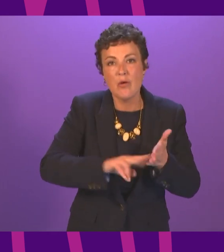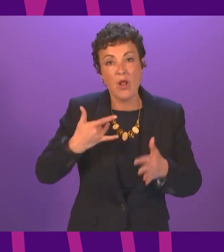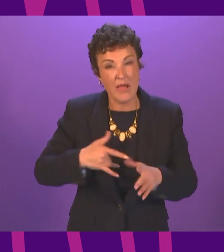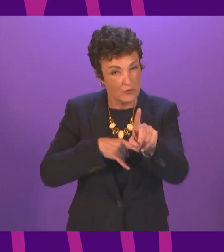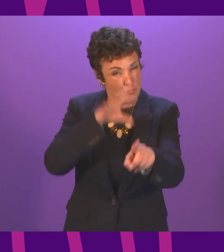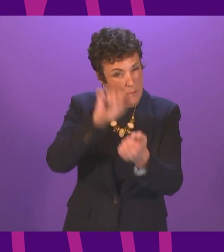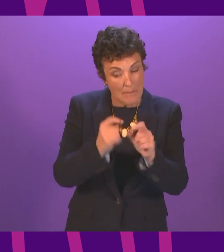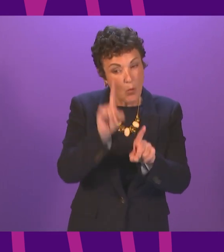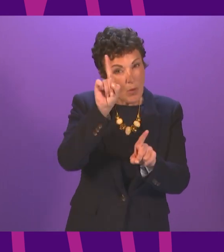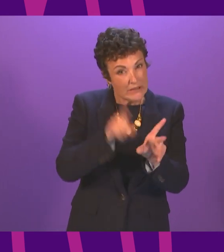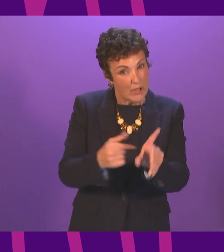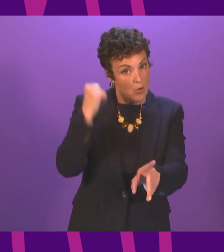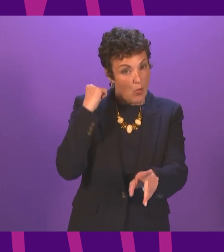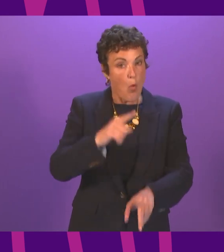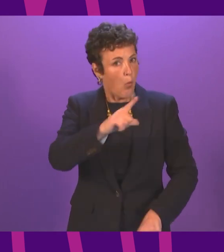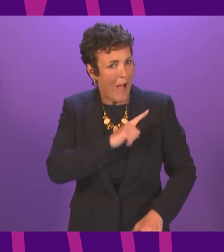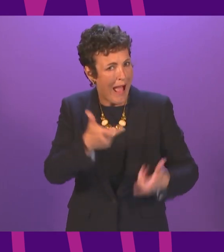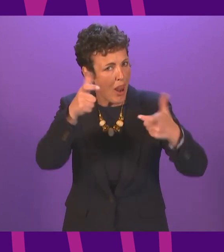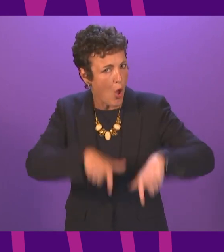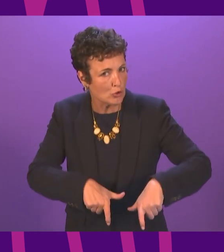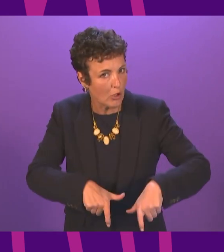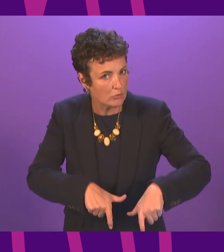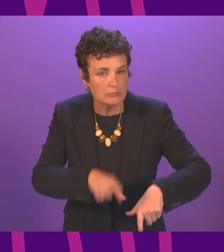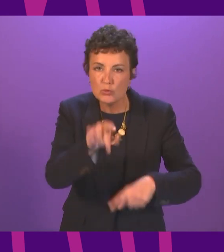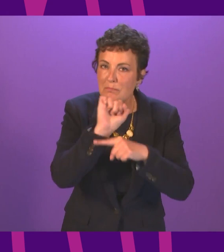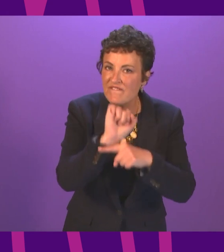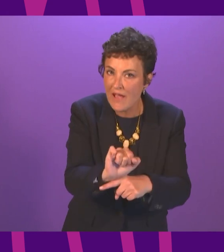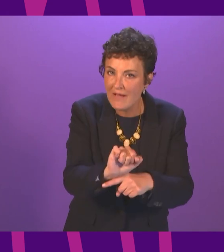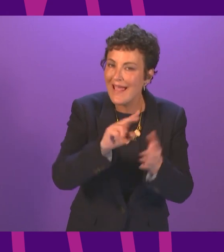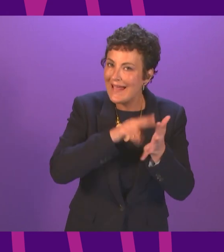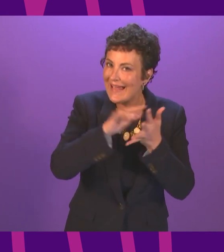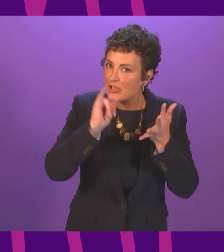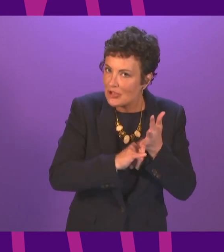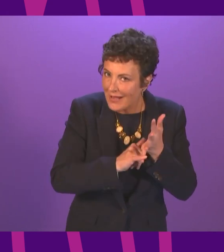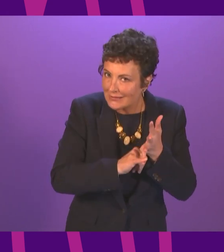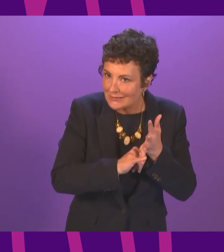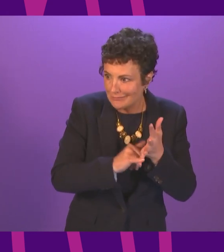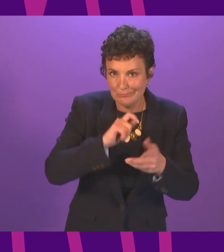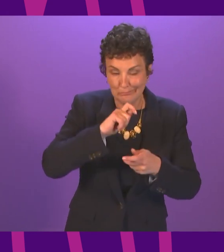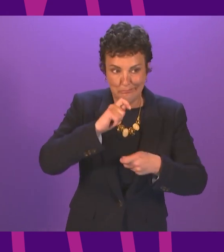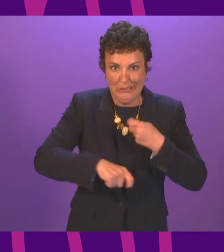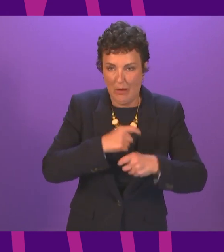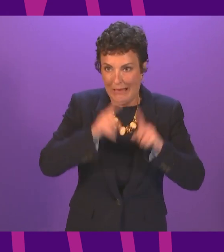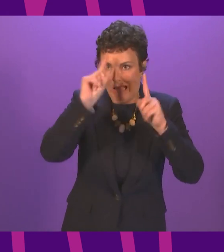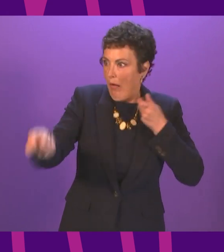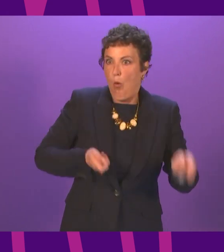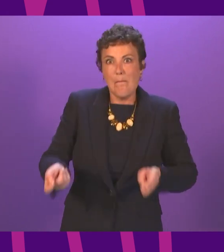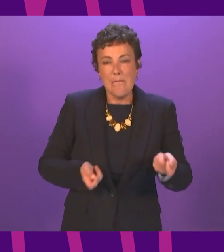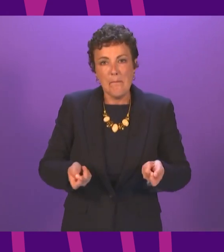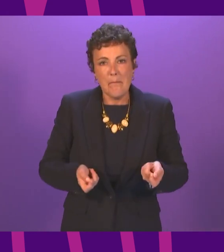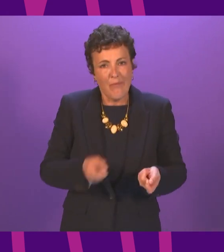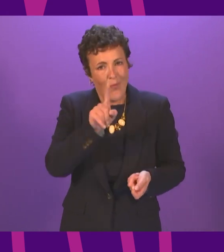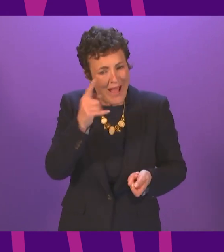NHS from being overwhelmed let's get back to measuring our actions against that objective